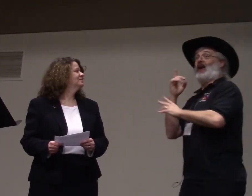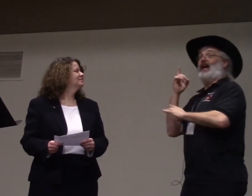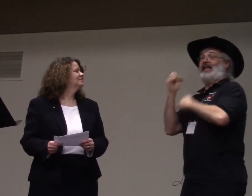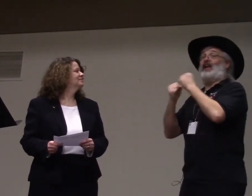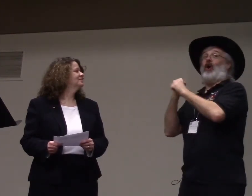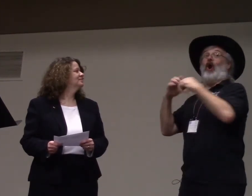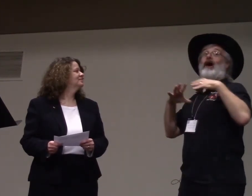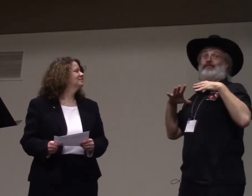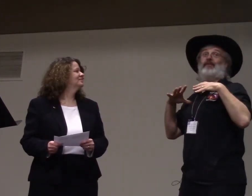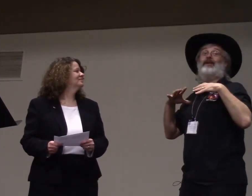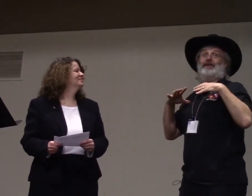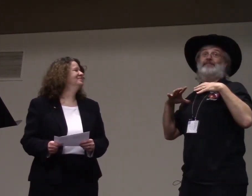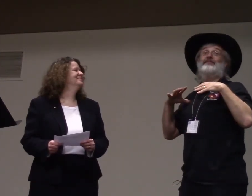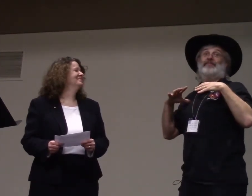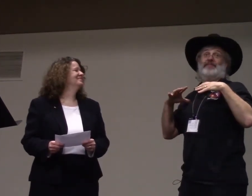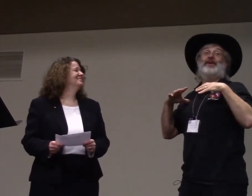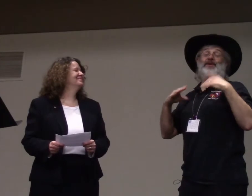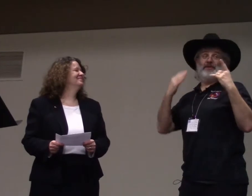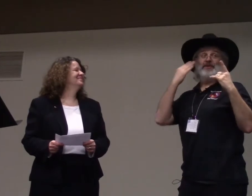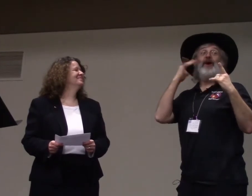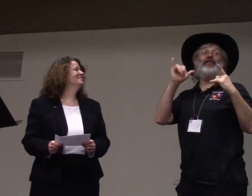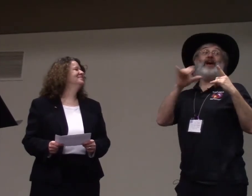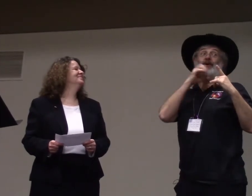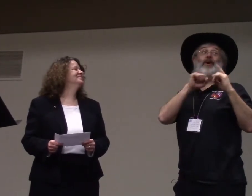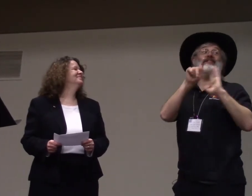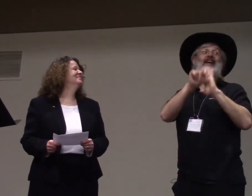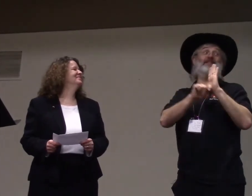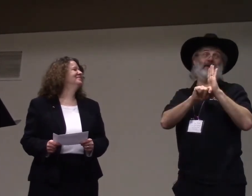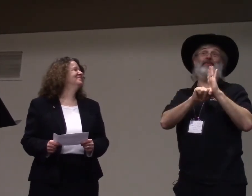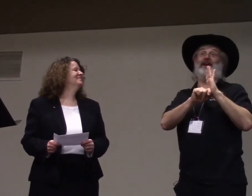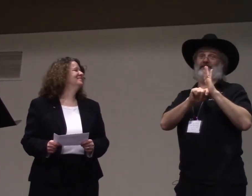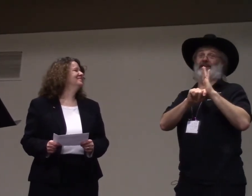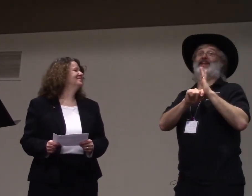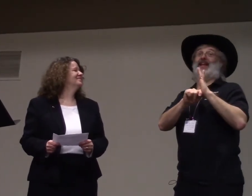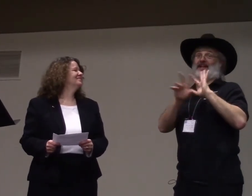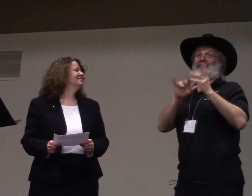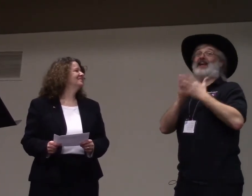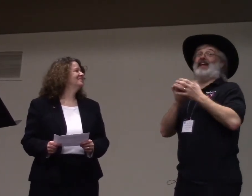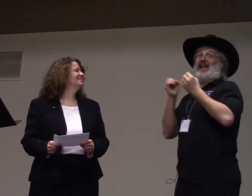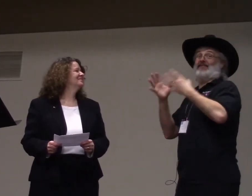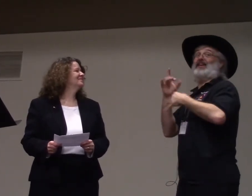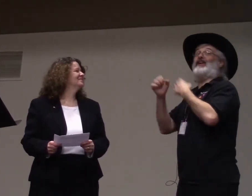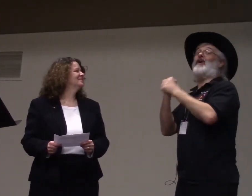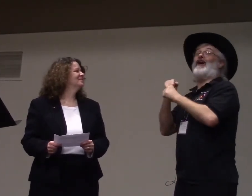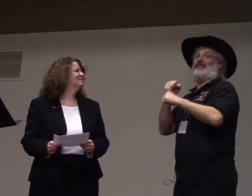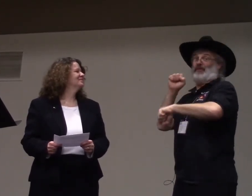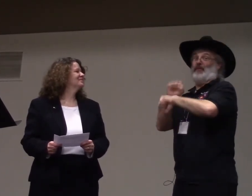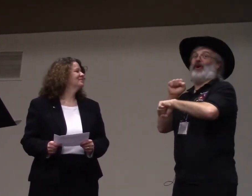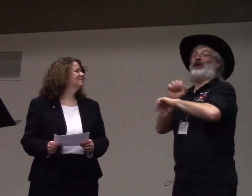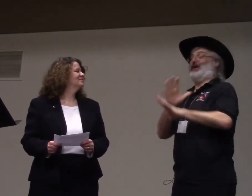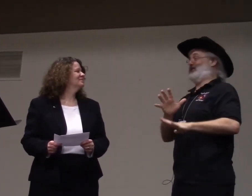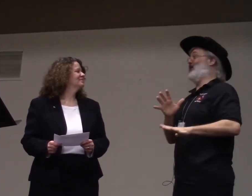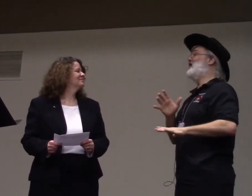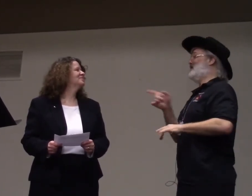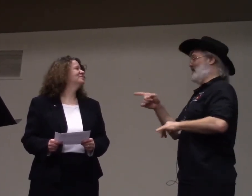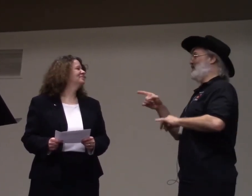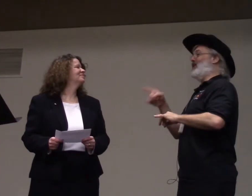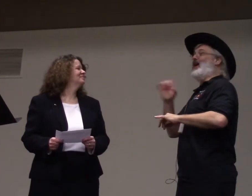a year off. You know that? The Old Testament, when they did that. They gave her a year off for the workers. So, Dawn